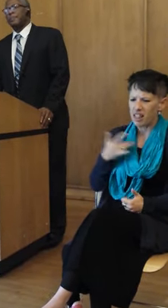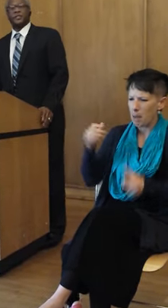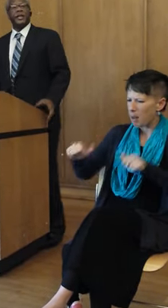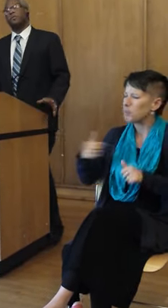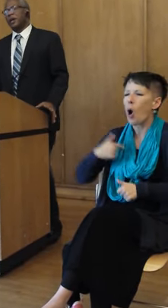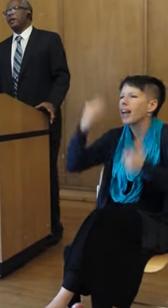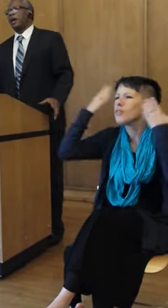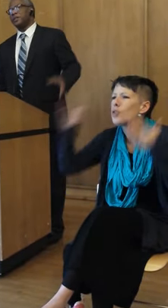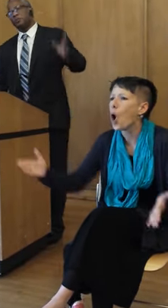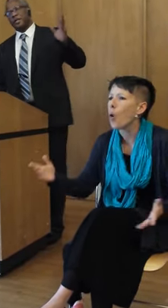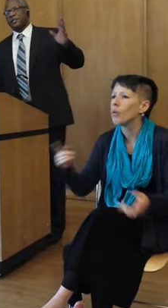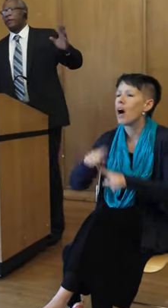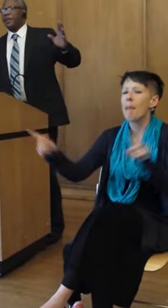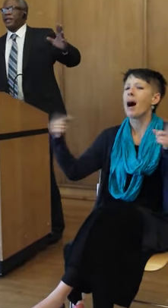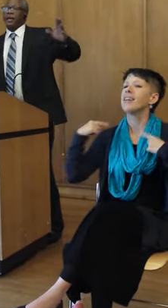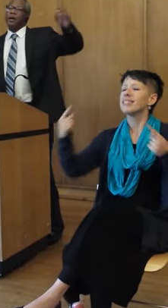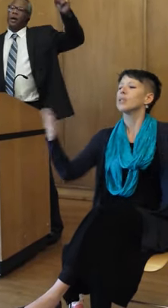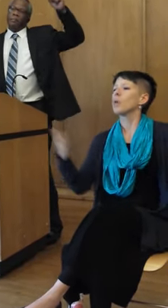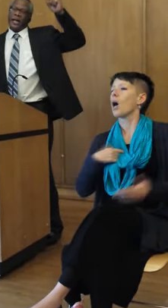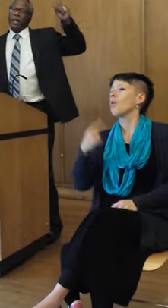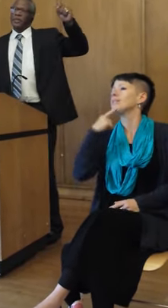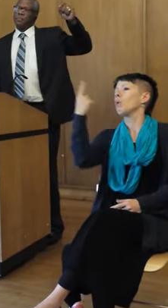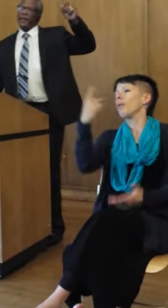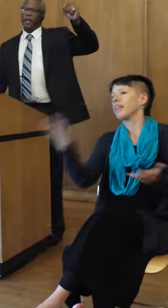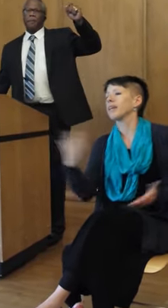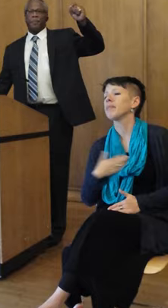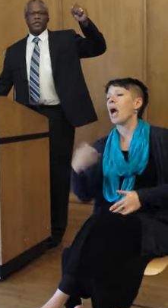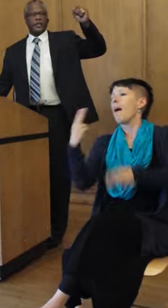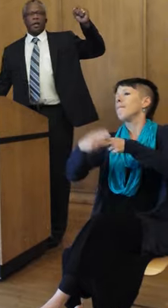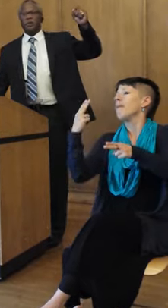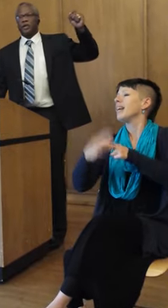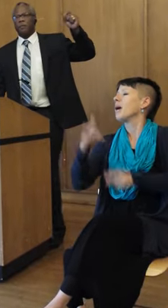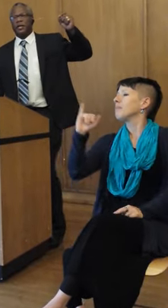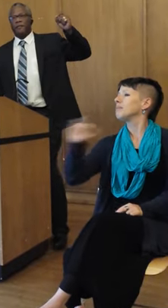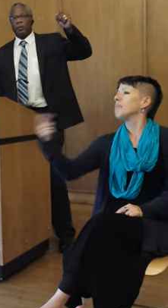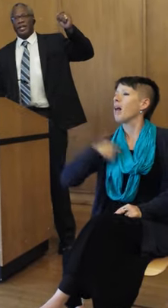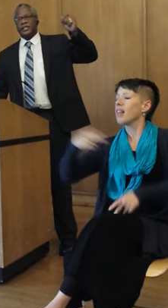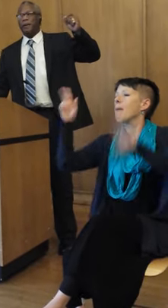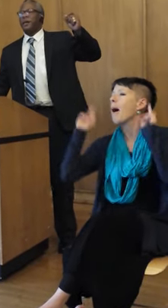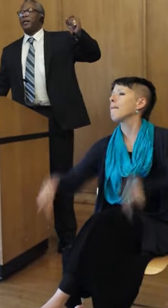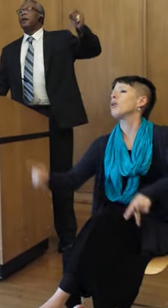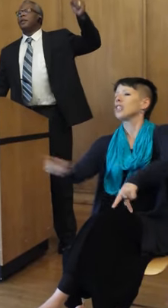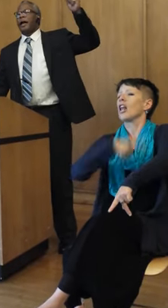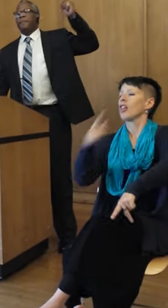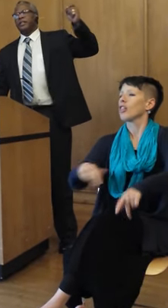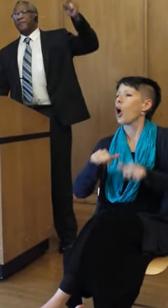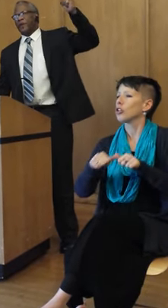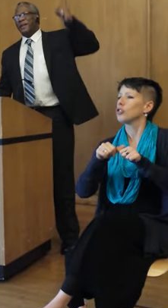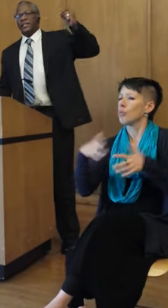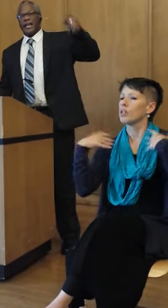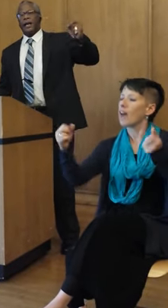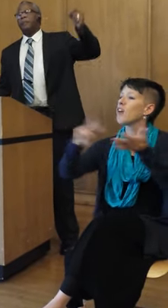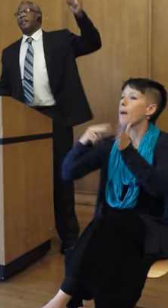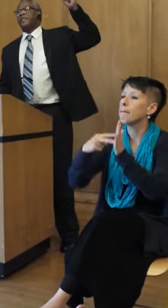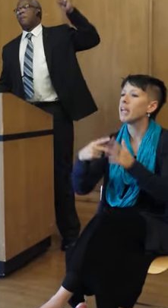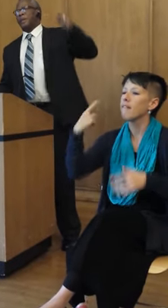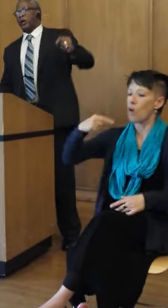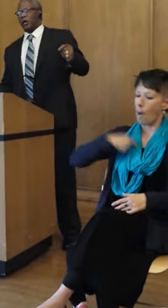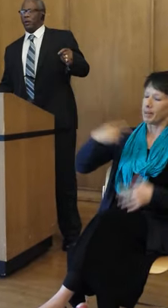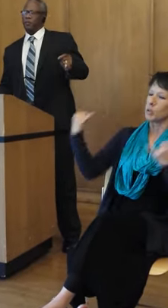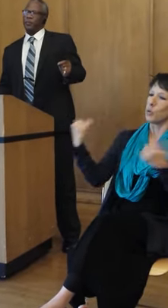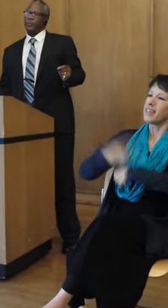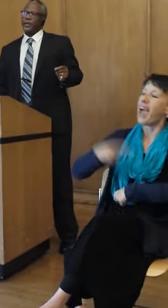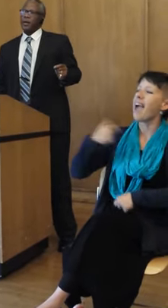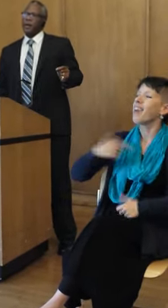encourage you guys, but since we're here, I just wanted to say one thing. my name is Bill. I'm a person of long-term recovery. What does that mean? That means for me today, I'm living